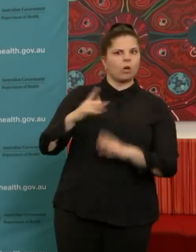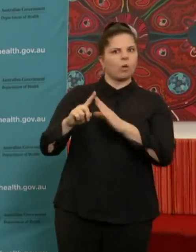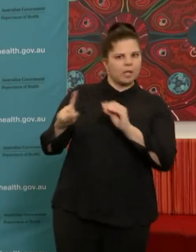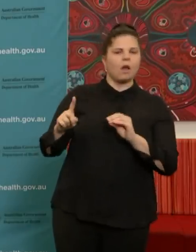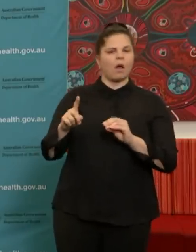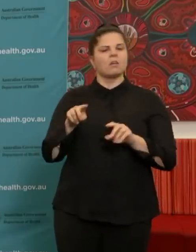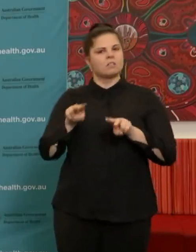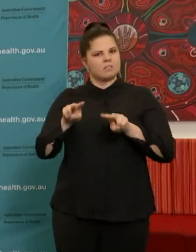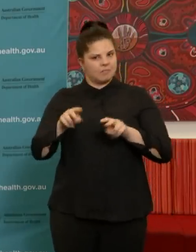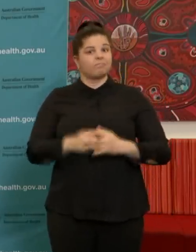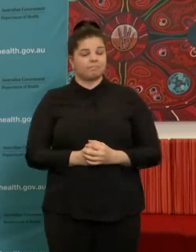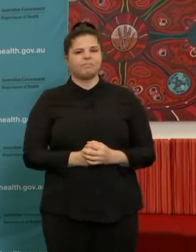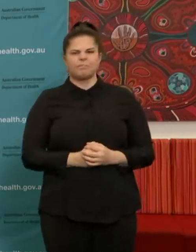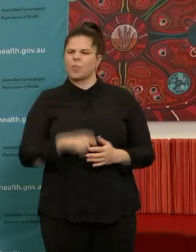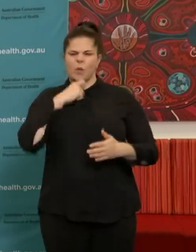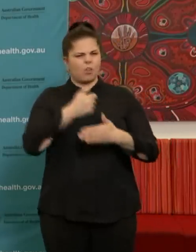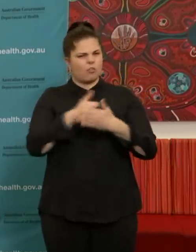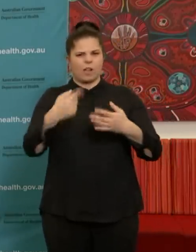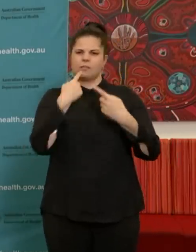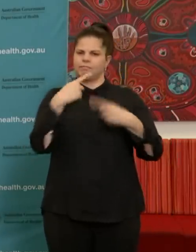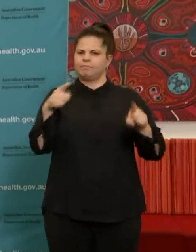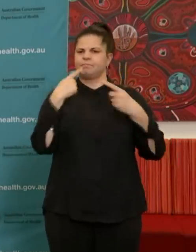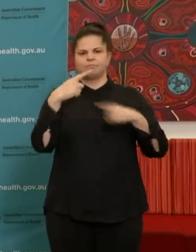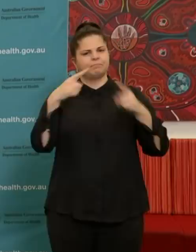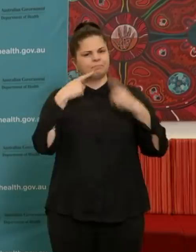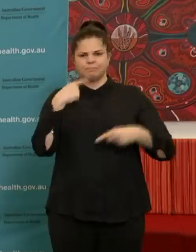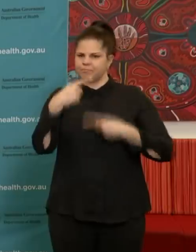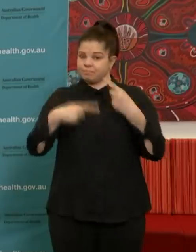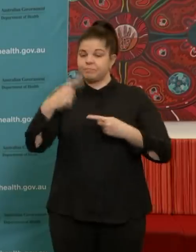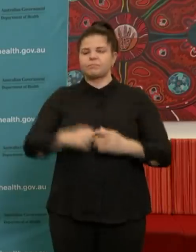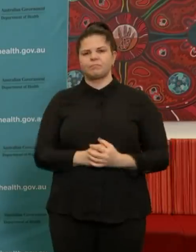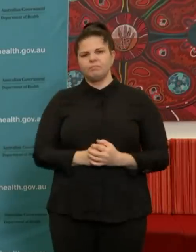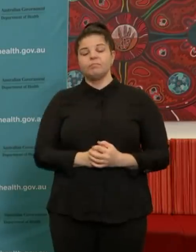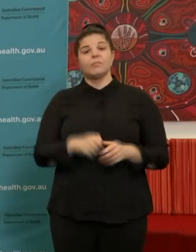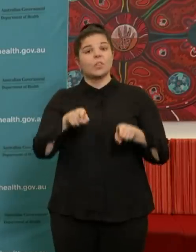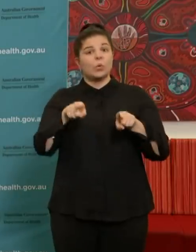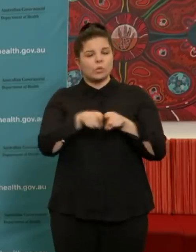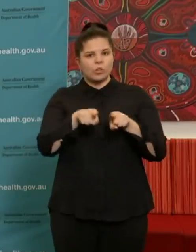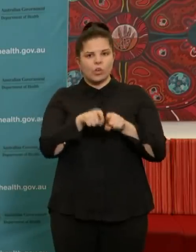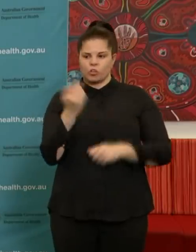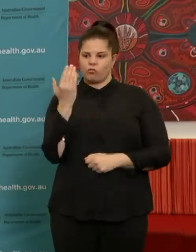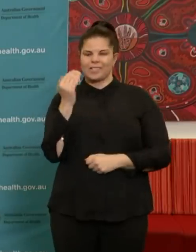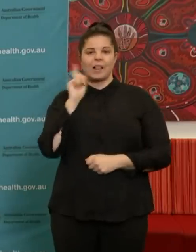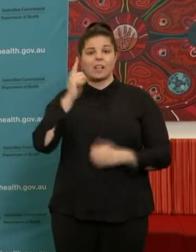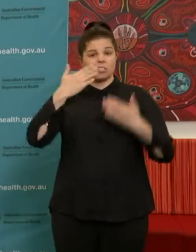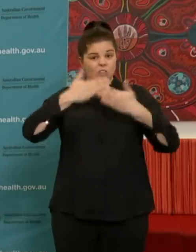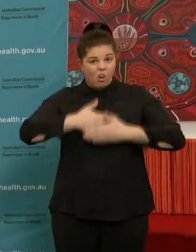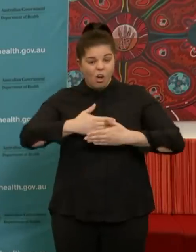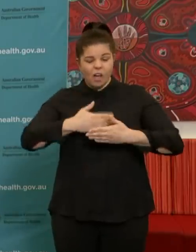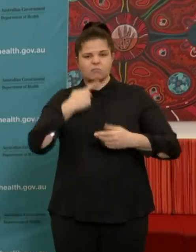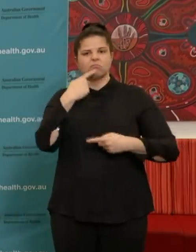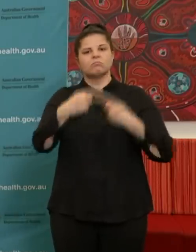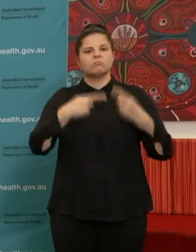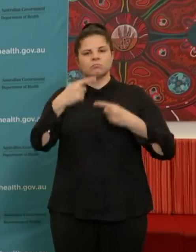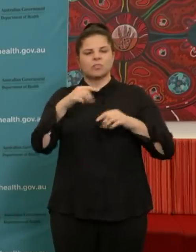So I think the only other thing I would like to mention, because it has been making quite a lot of news overnight, is in relation to